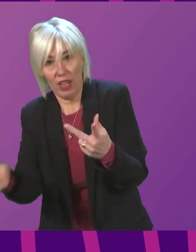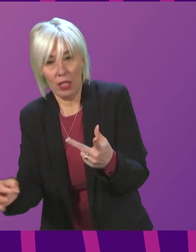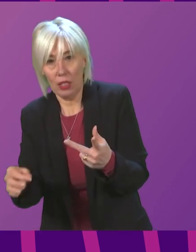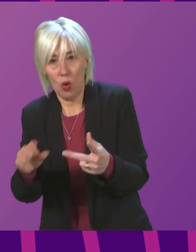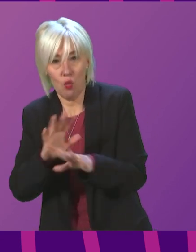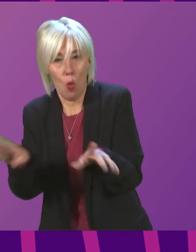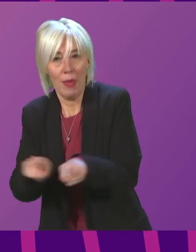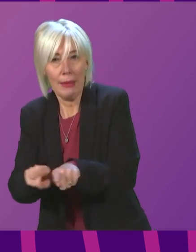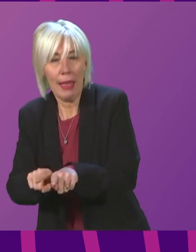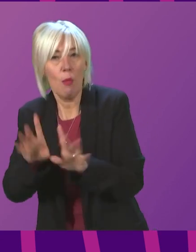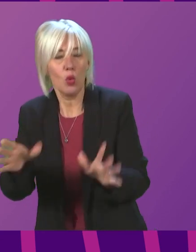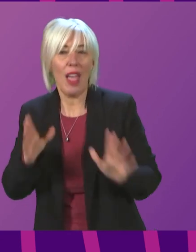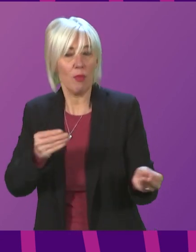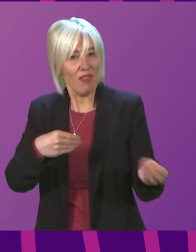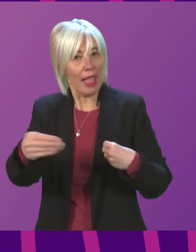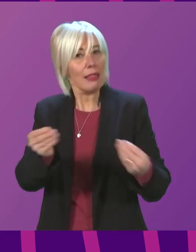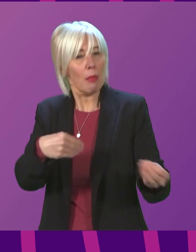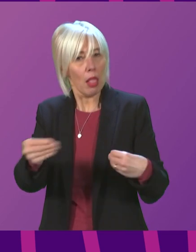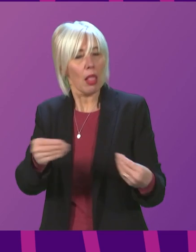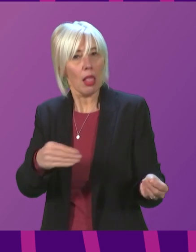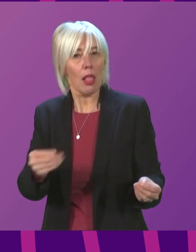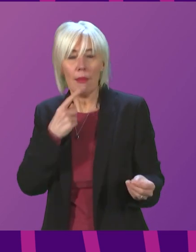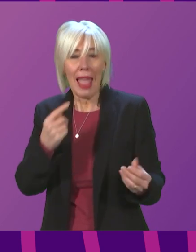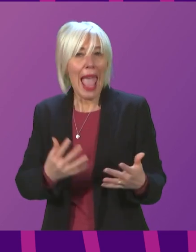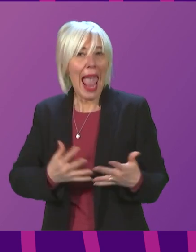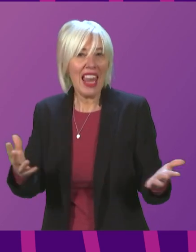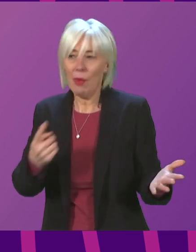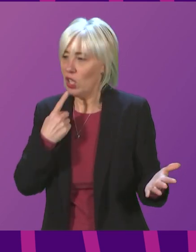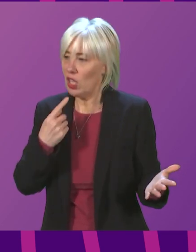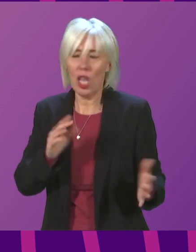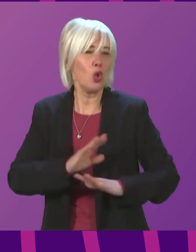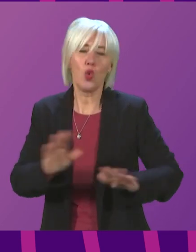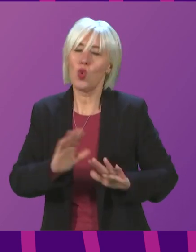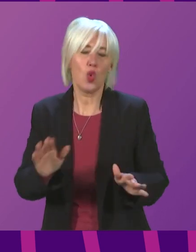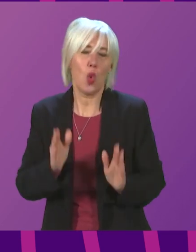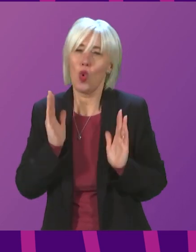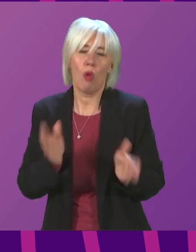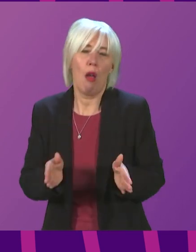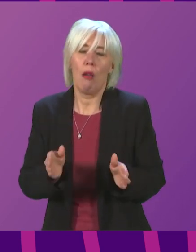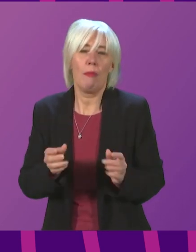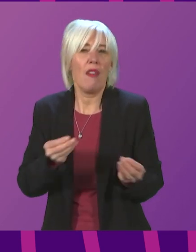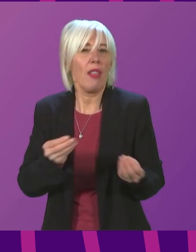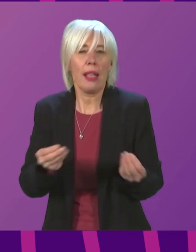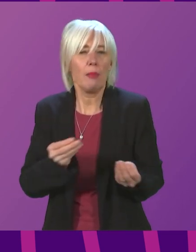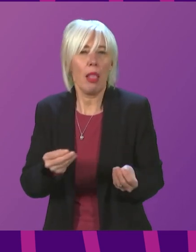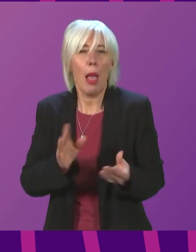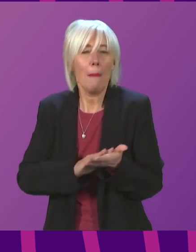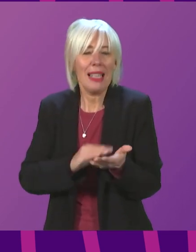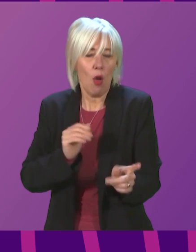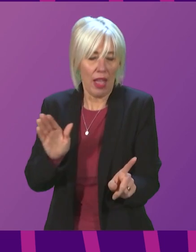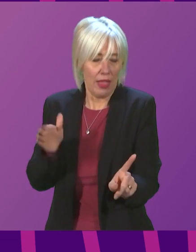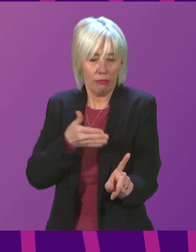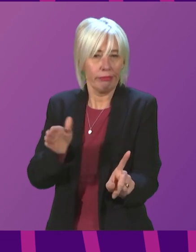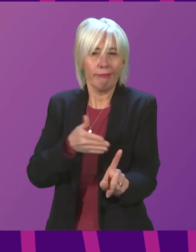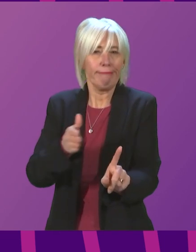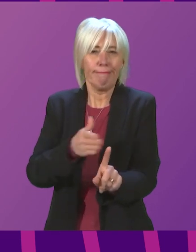a degree of flexibility. And frankly, anybody who suggests otherwise is not going to, I think, navigate a path through this